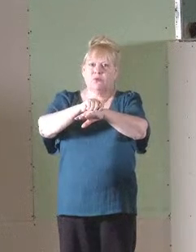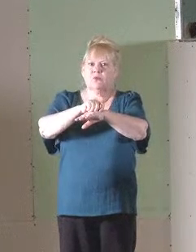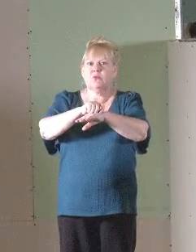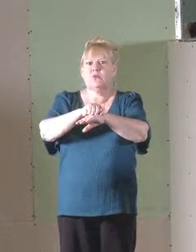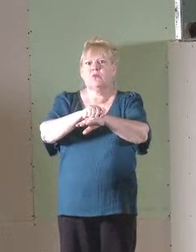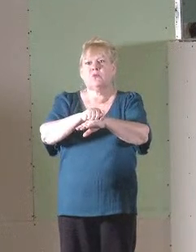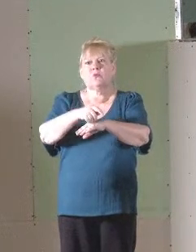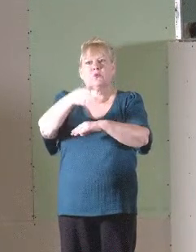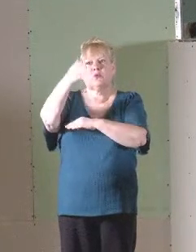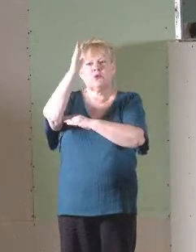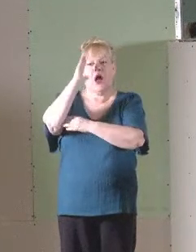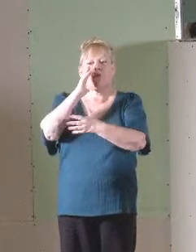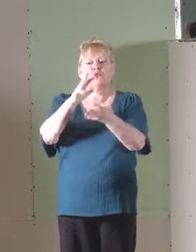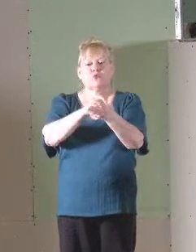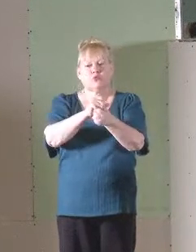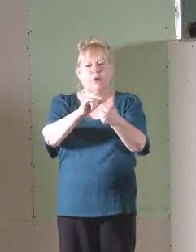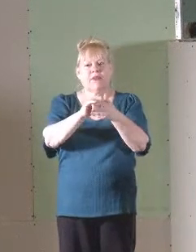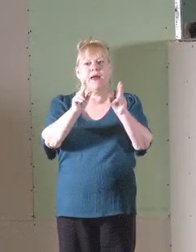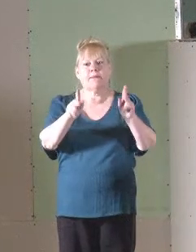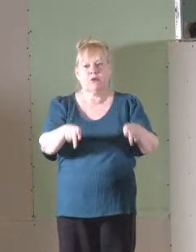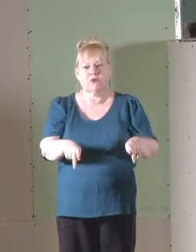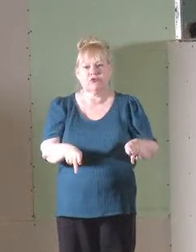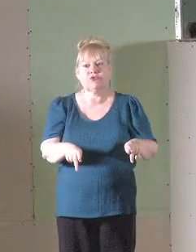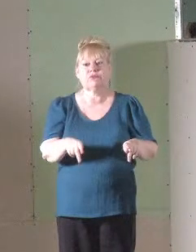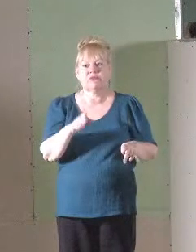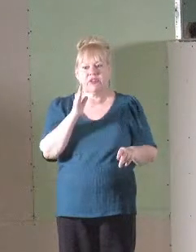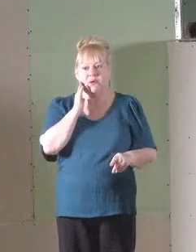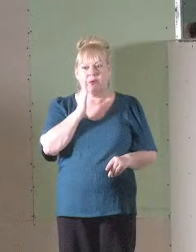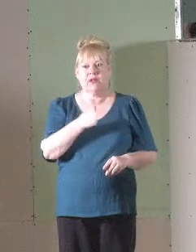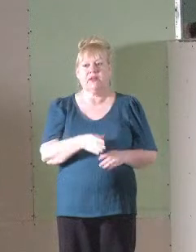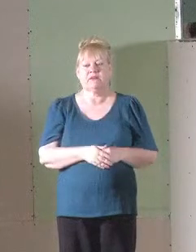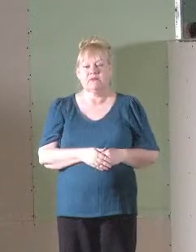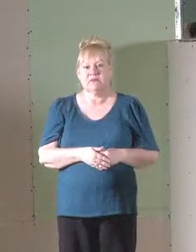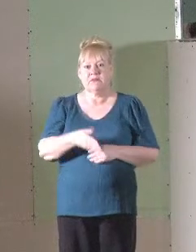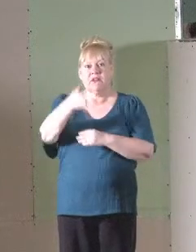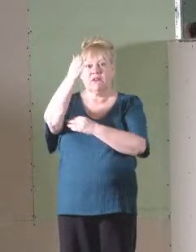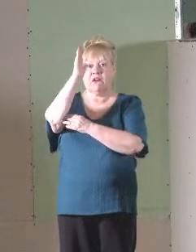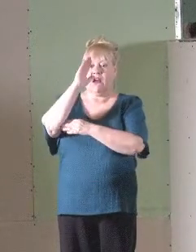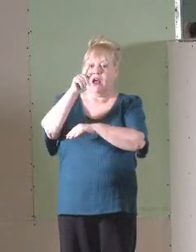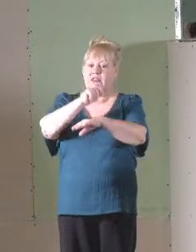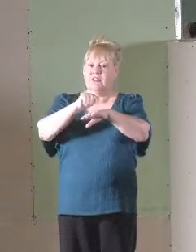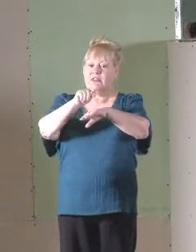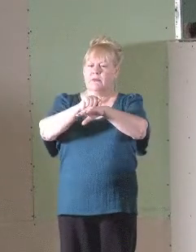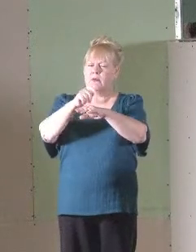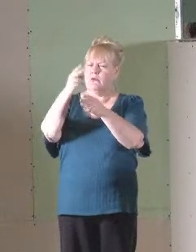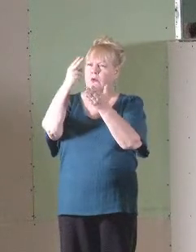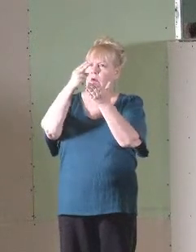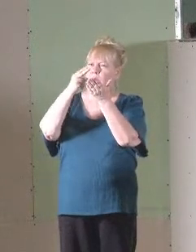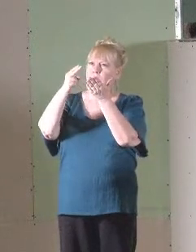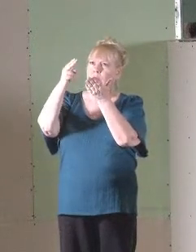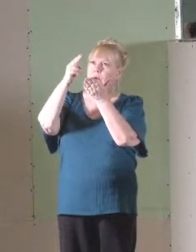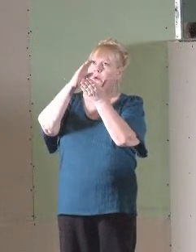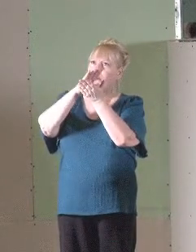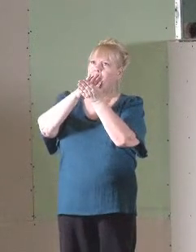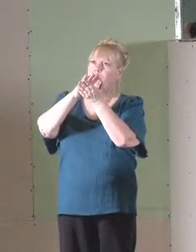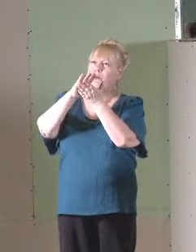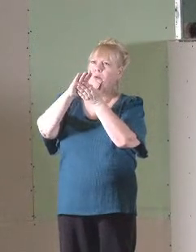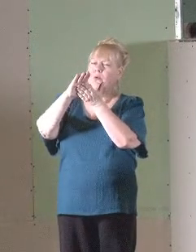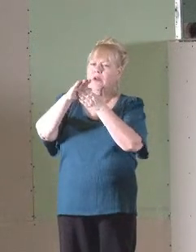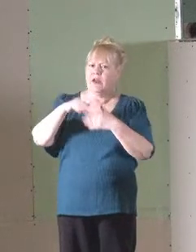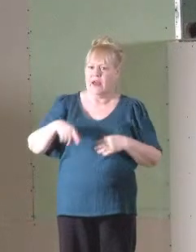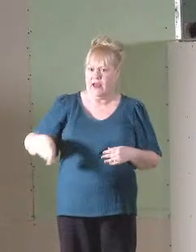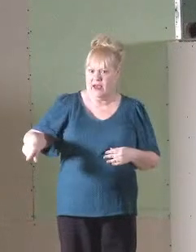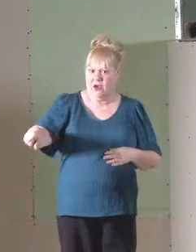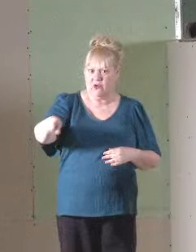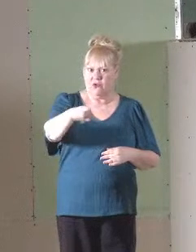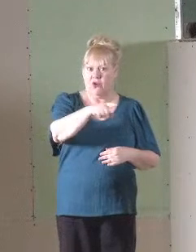God will destroy him for God's temple is holy and y'all